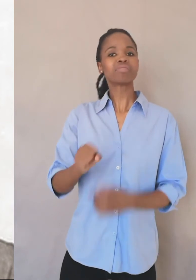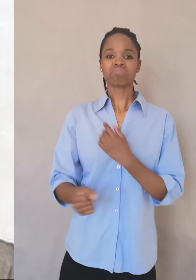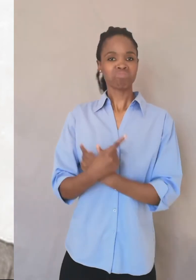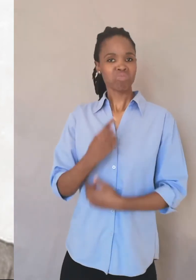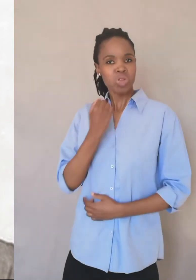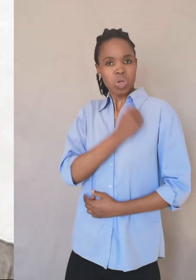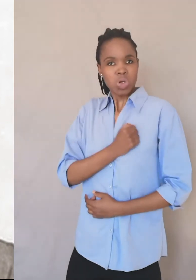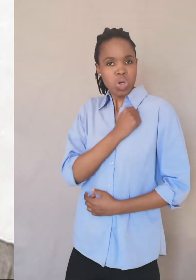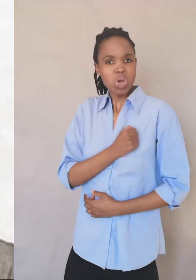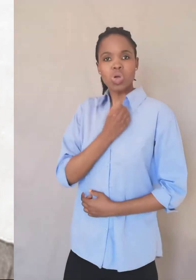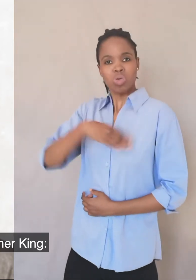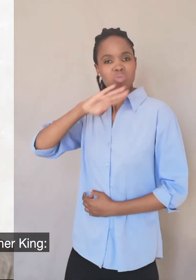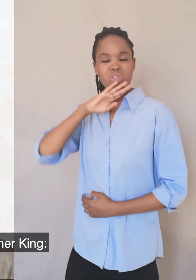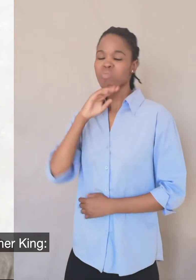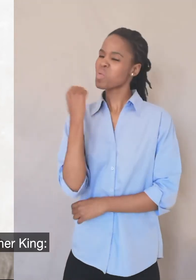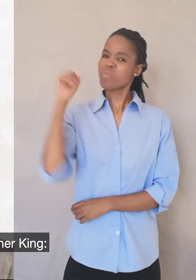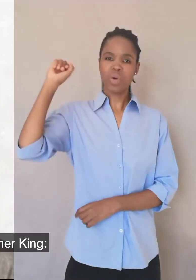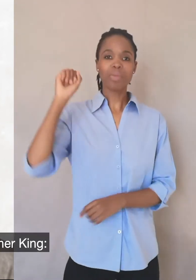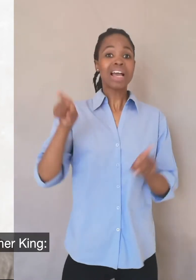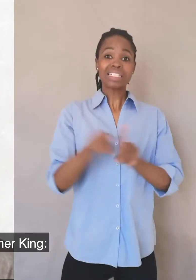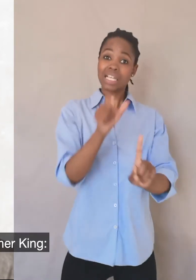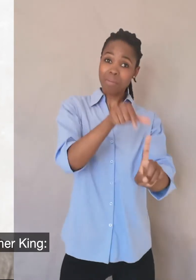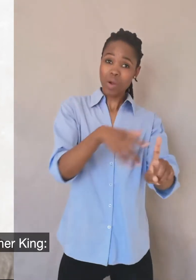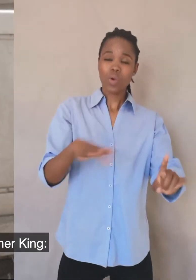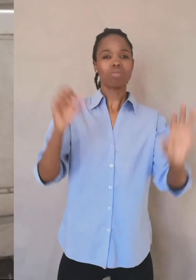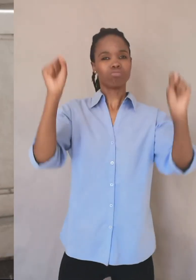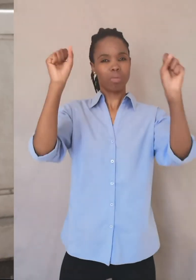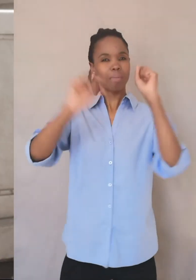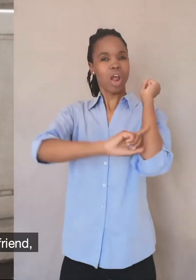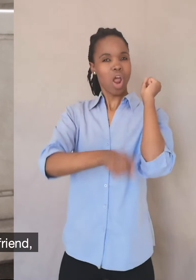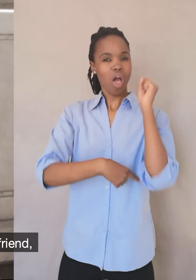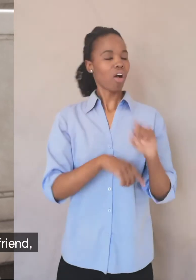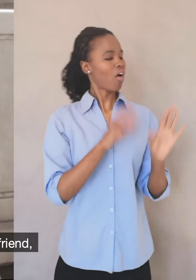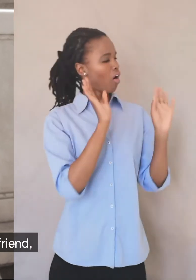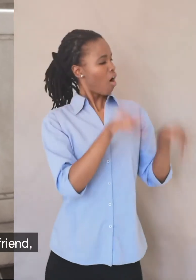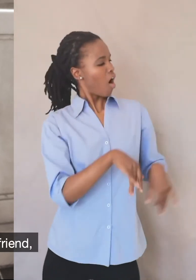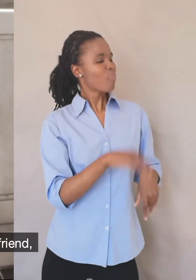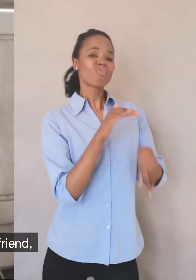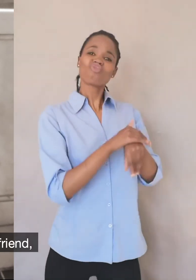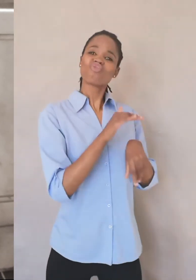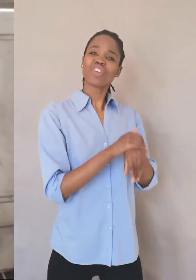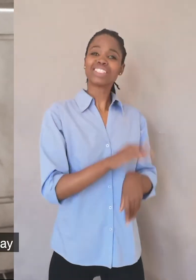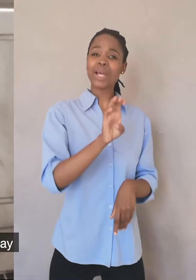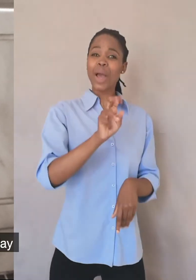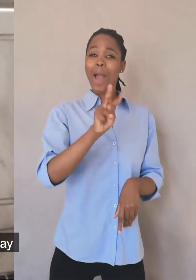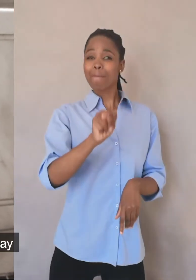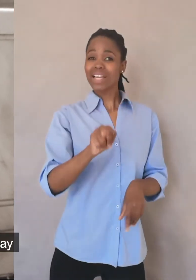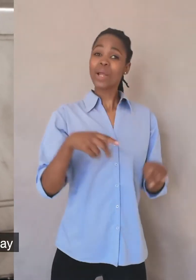But the last words of Martin Luther King, Ben, he said to his friend, make sure you play